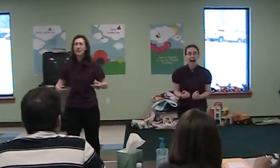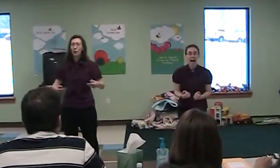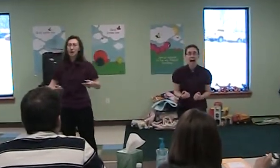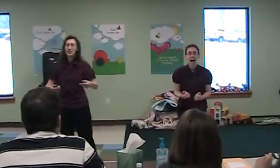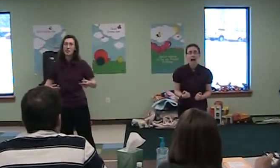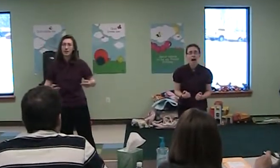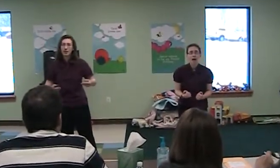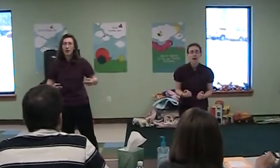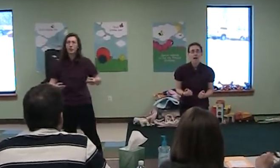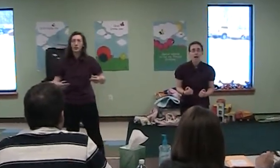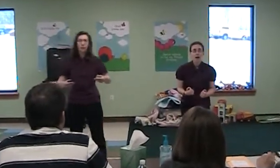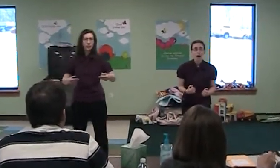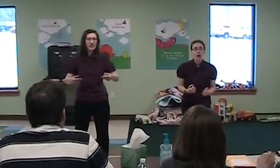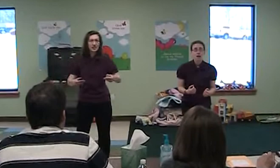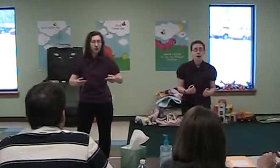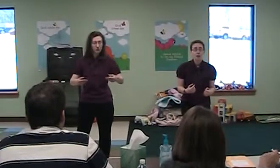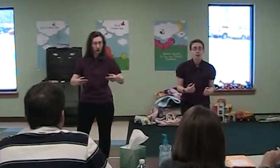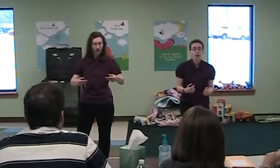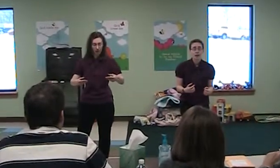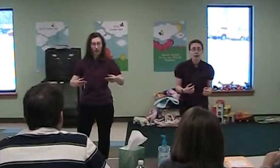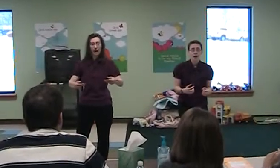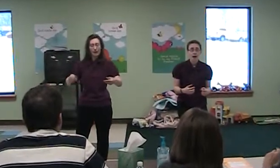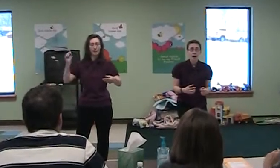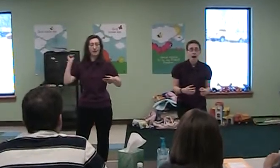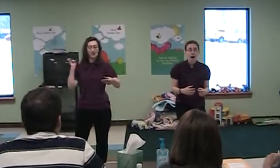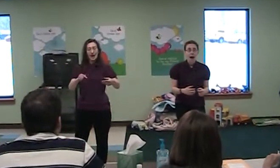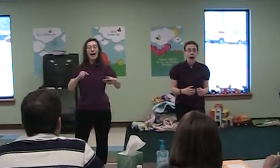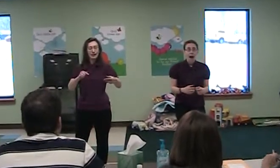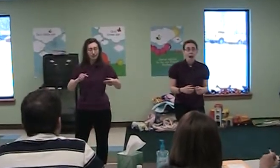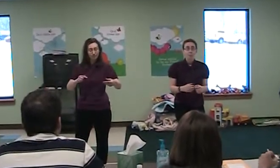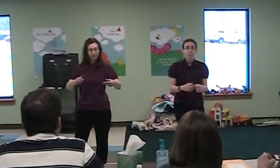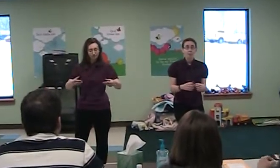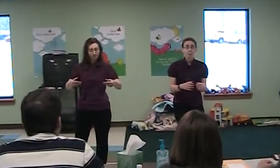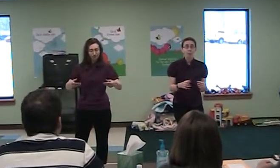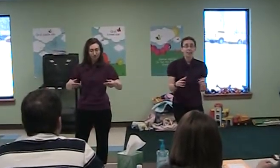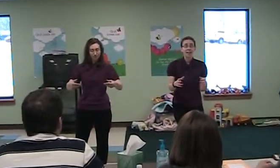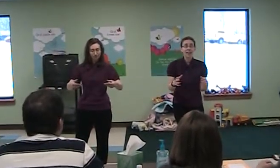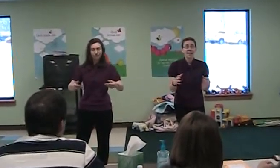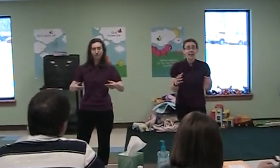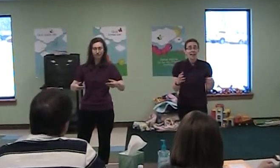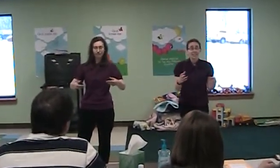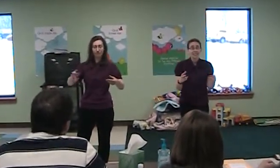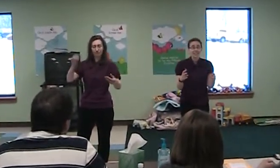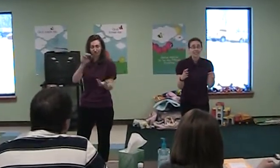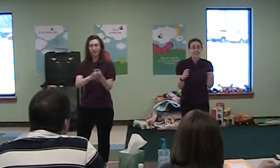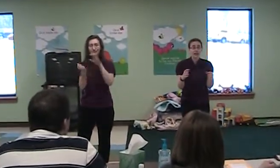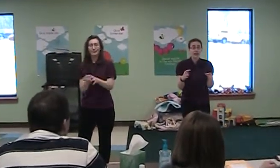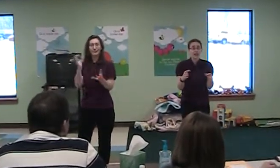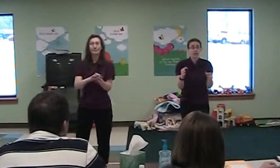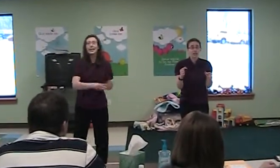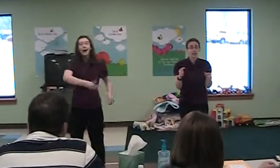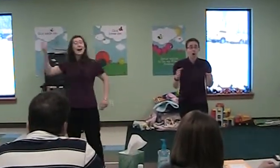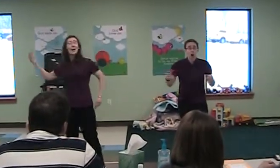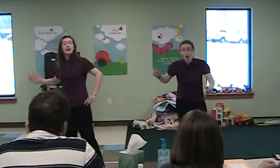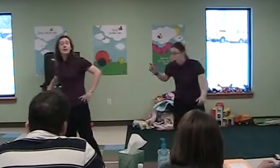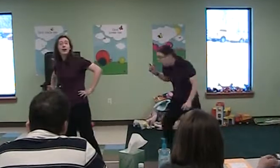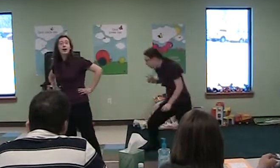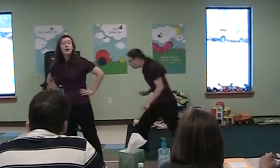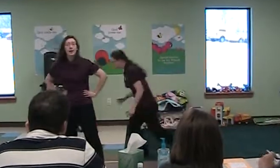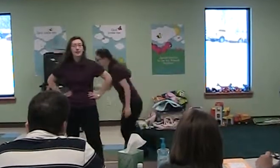boys in America only 14 years old that could write better than that. What? The great Christopher Knumbo? I don't care who it is.